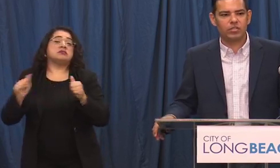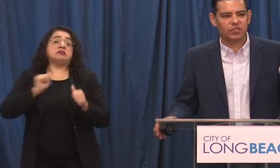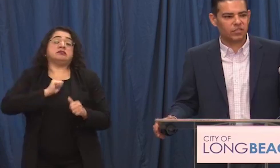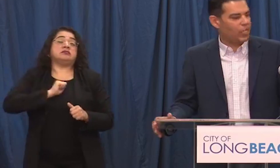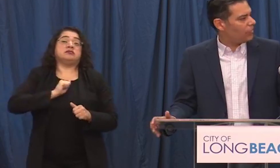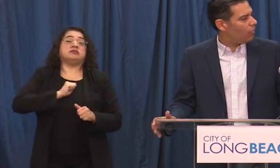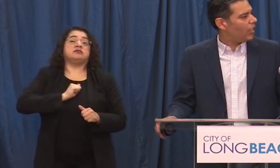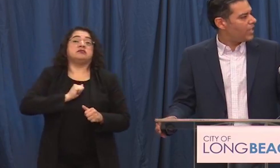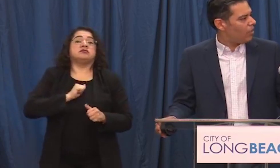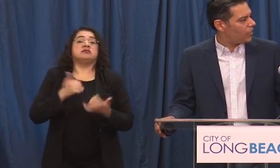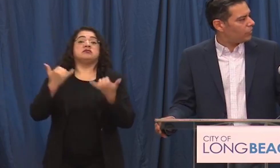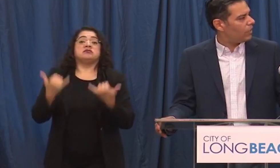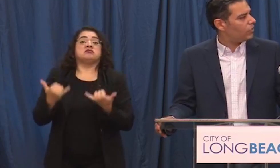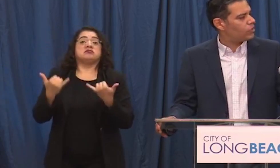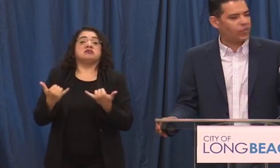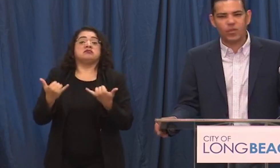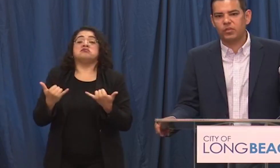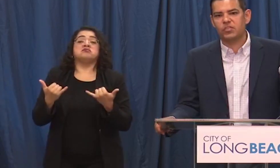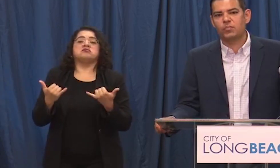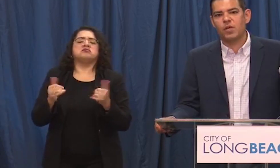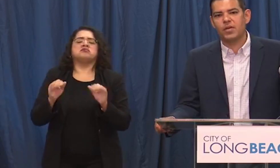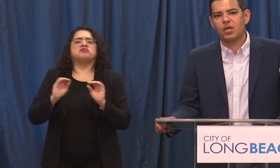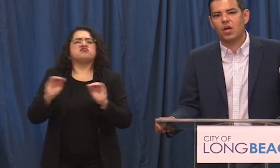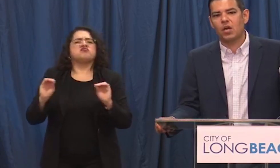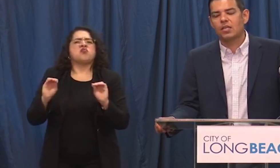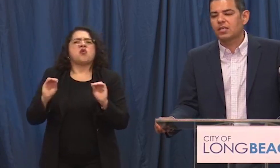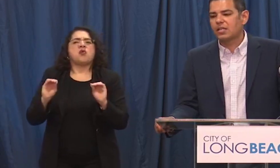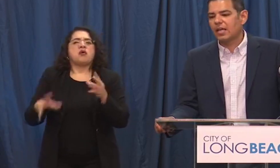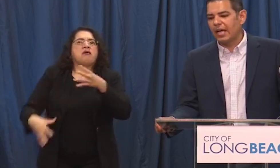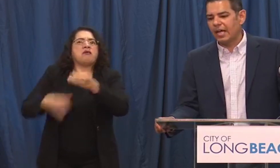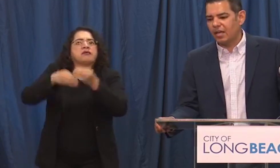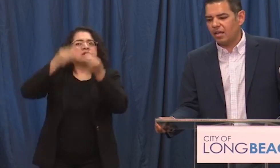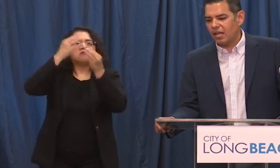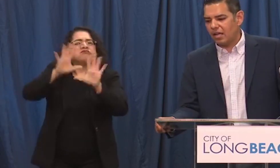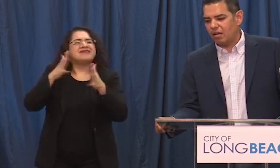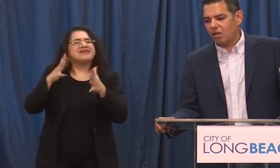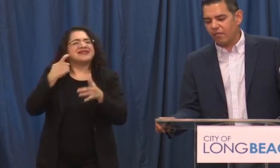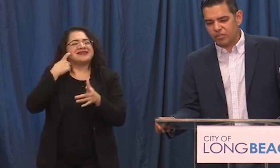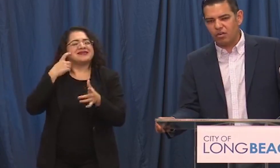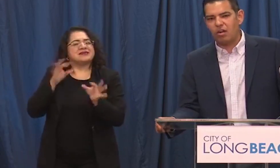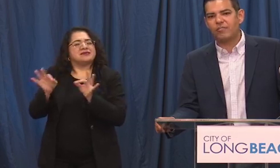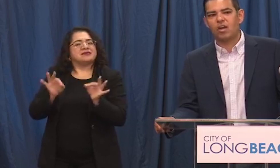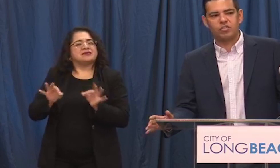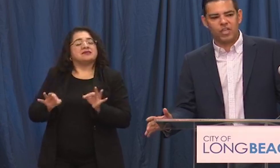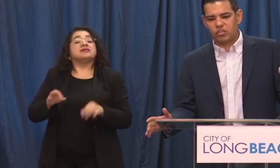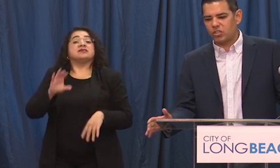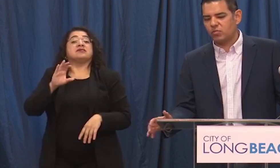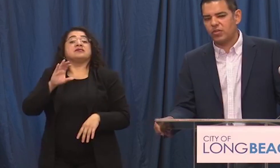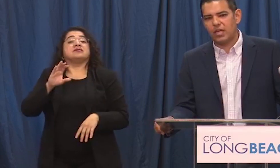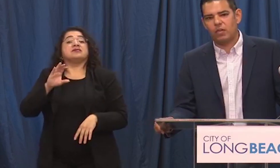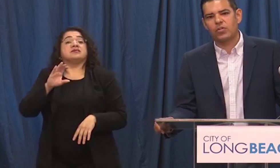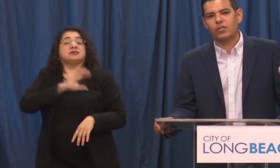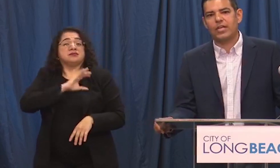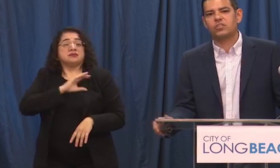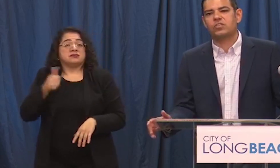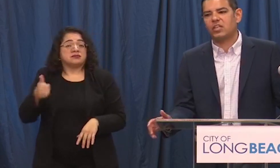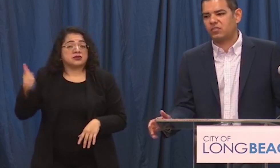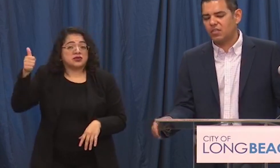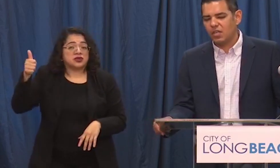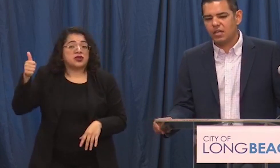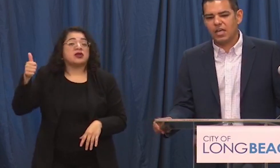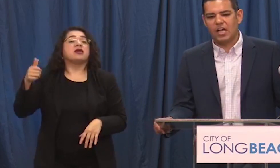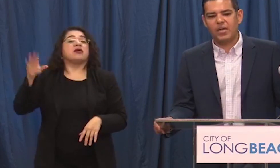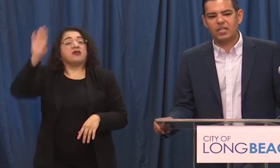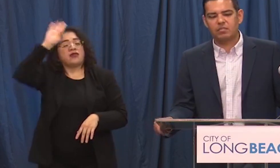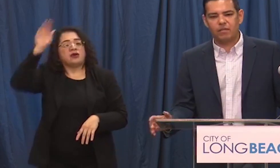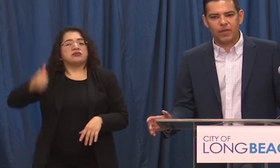any more to say on that right now i think the the chief and the police department are uh uh obviously are having conversations with uh with other agencies